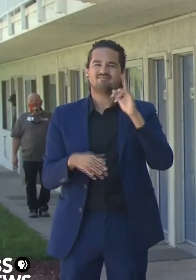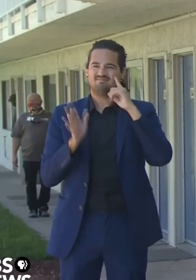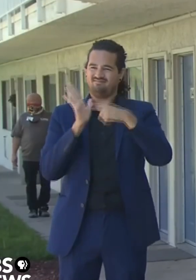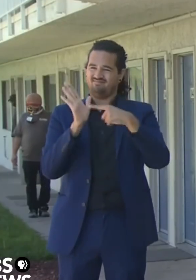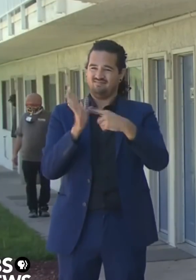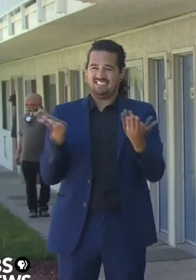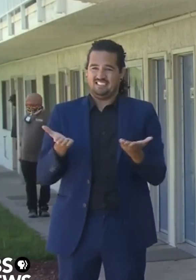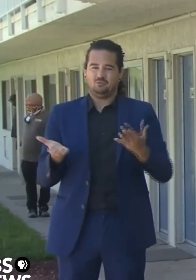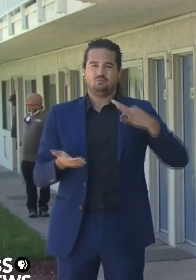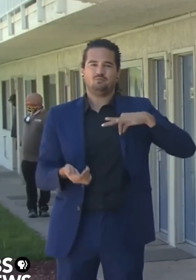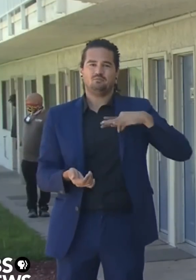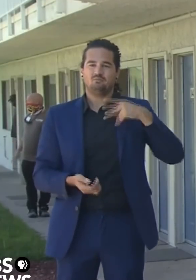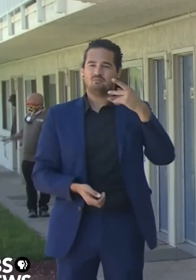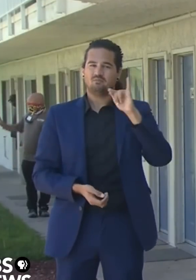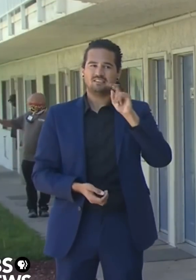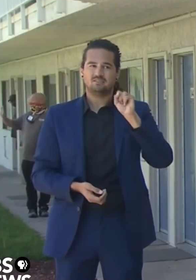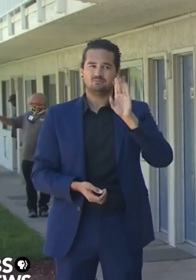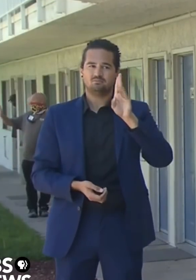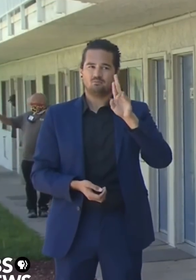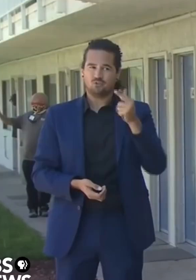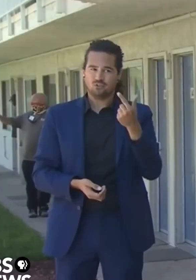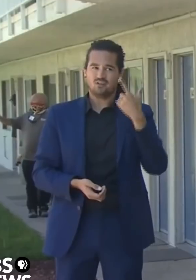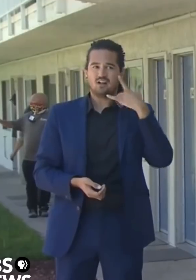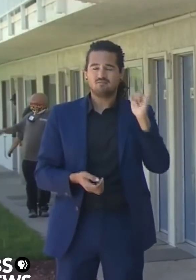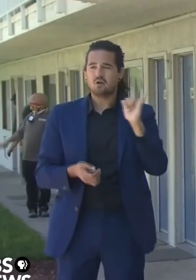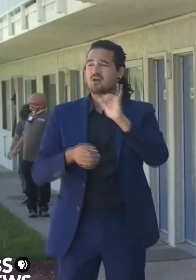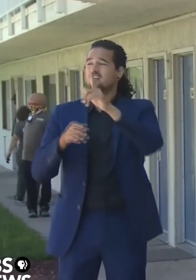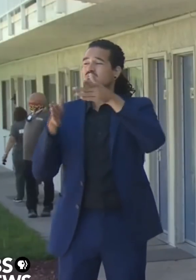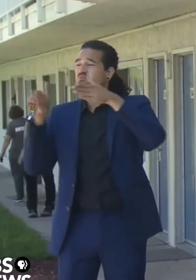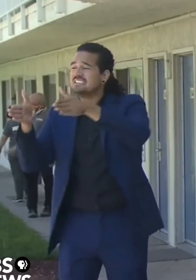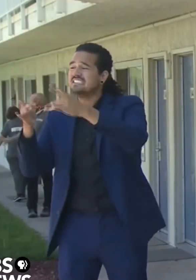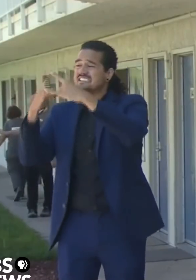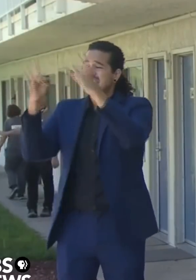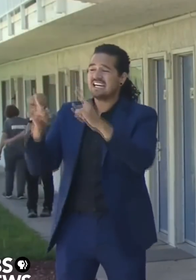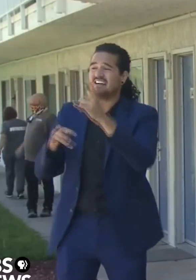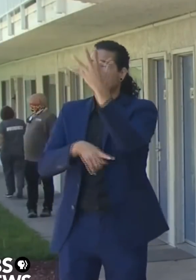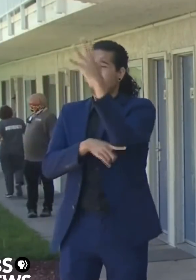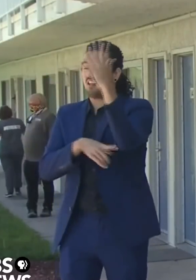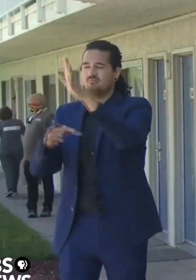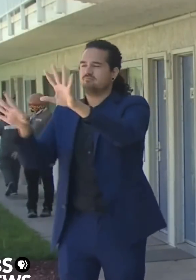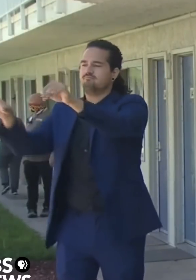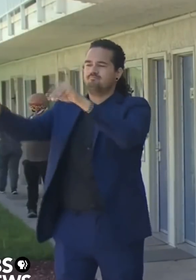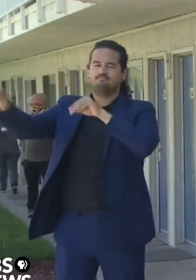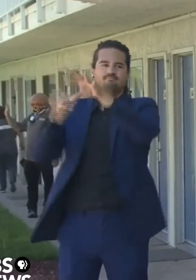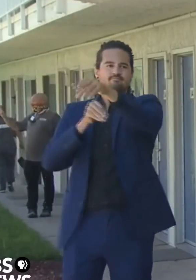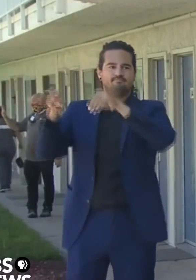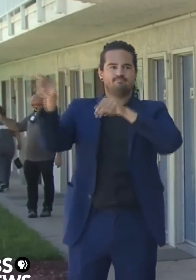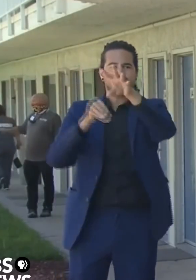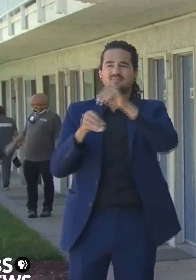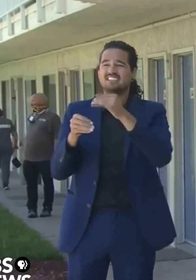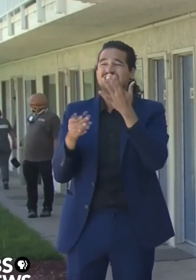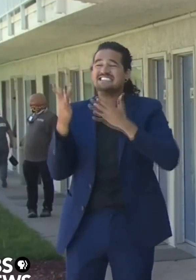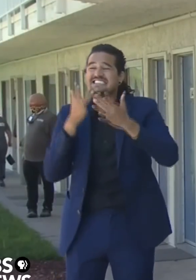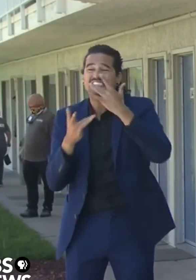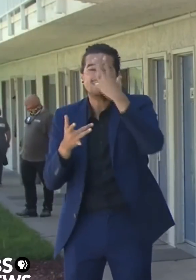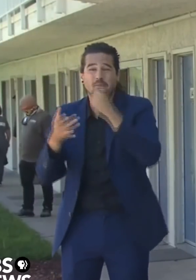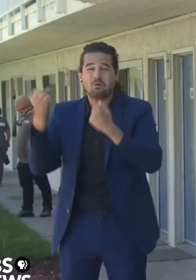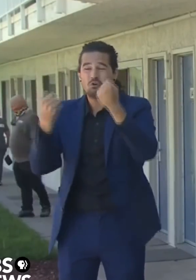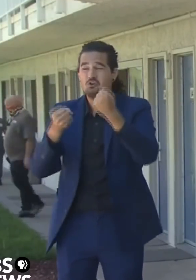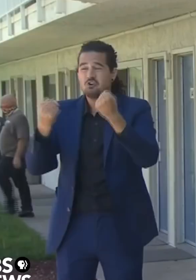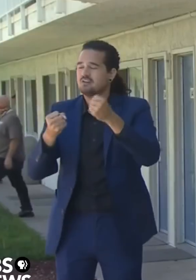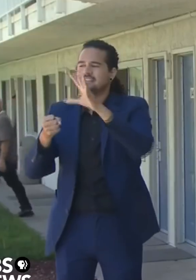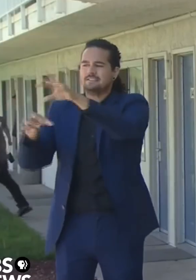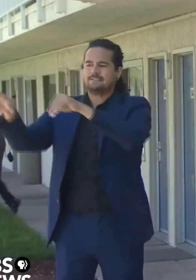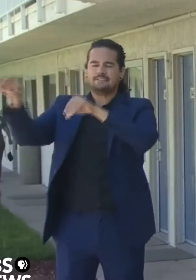encampments, out of homeless shelters, out of their cars, Winnebago's or maybe their neighbor's couch and get